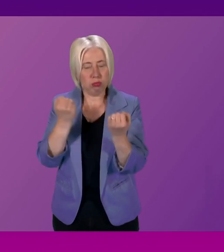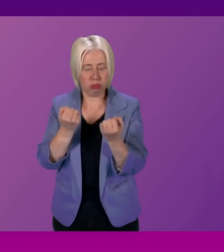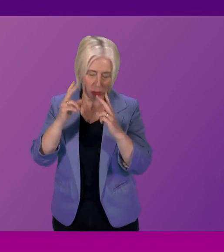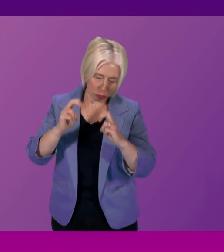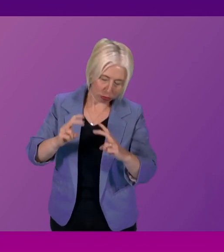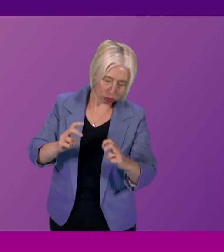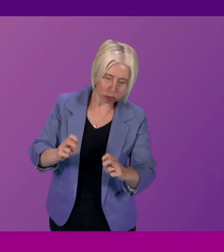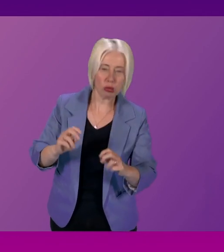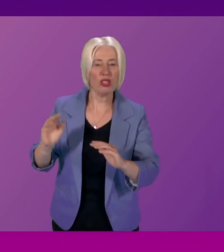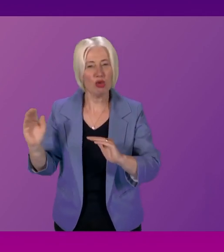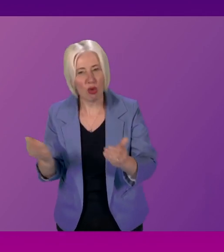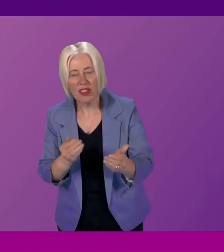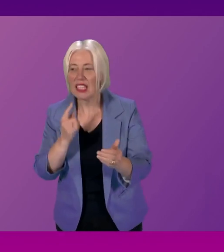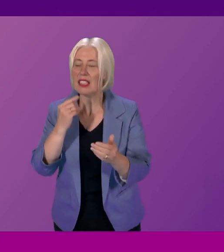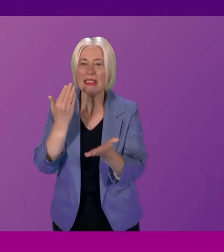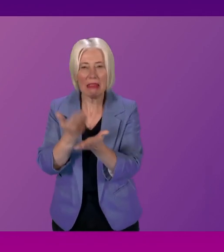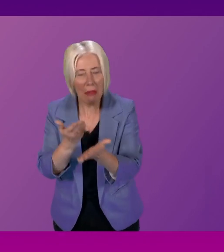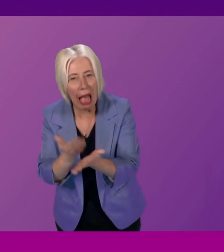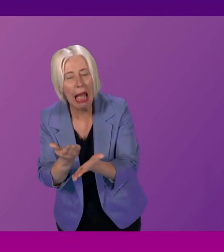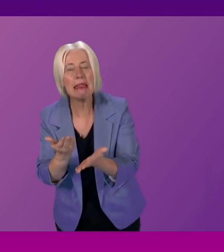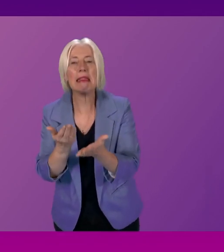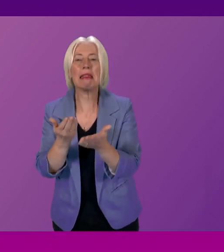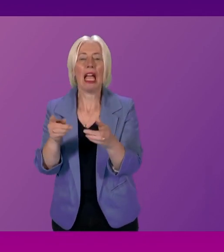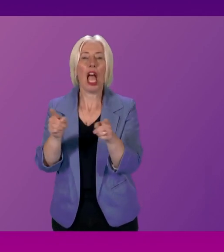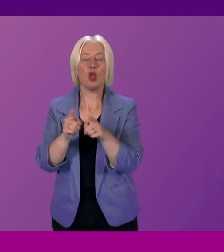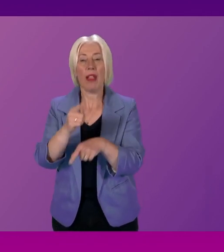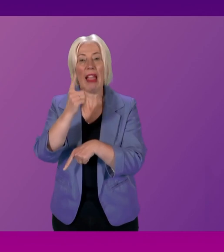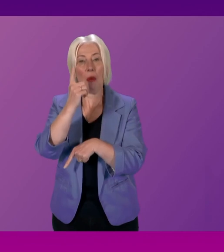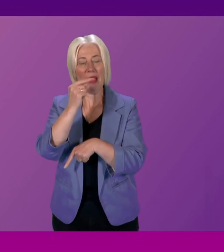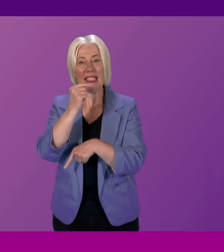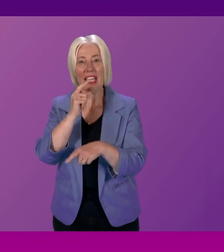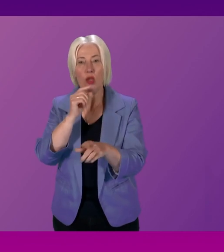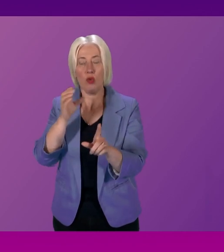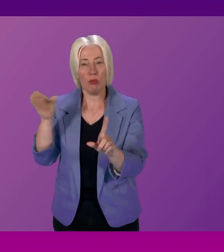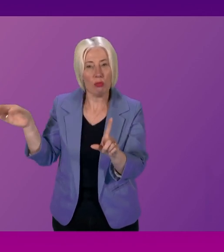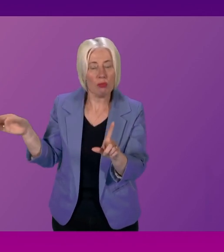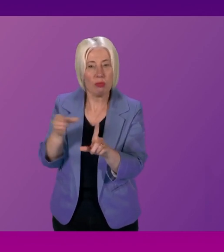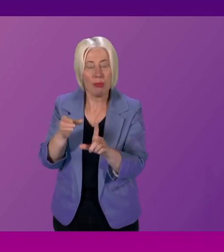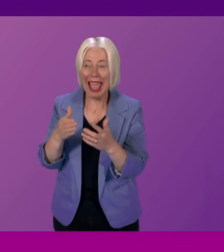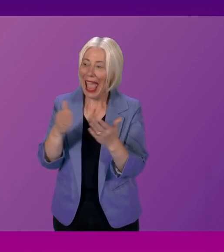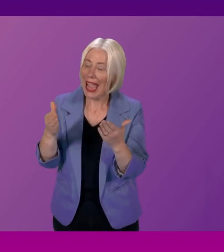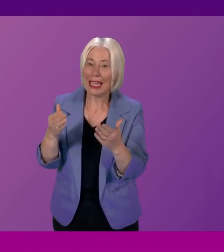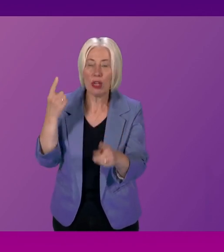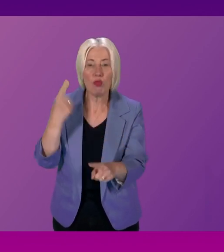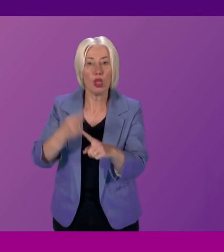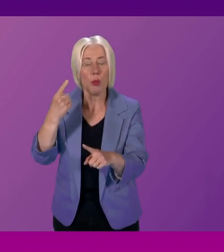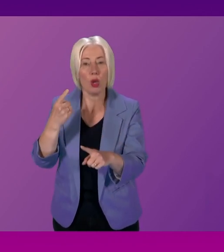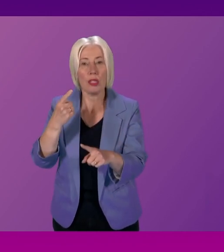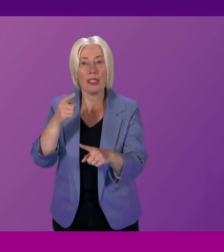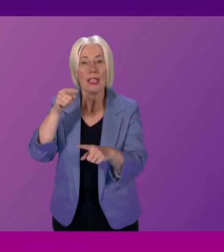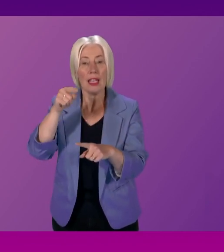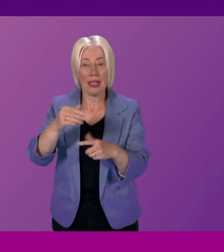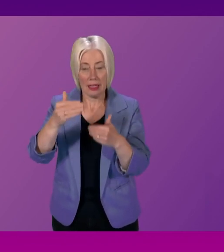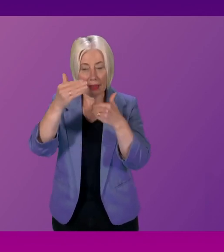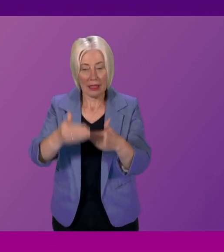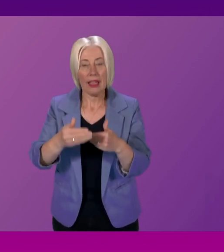levels, historical demand, and importantly, the ability to supplement any initial response within, and this is the crucial bit,